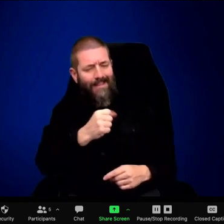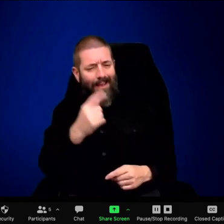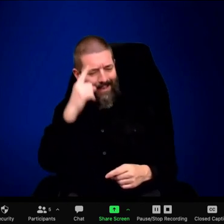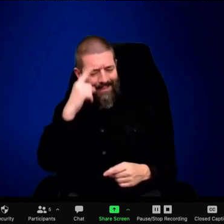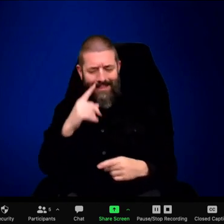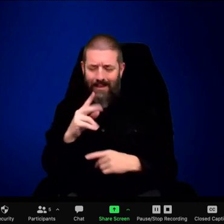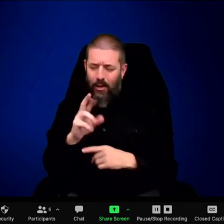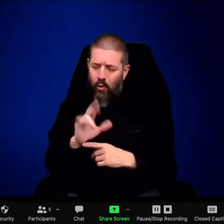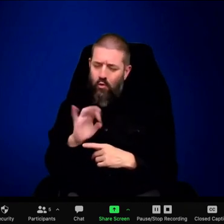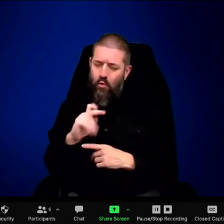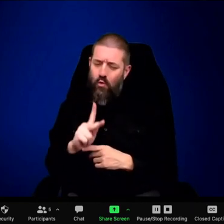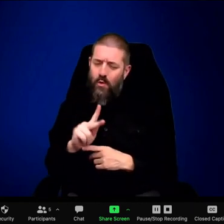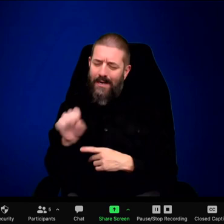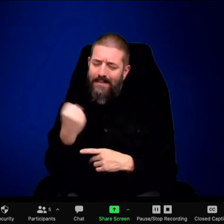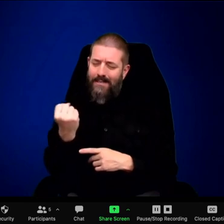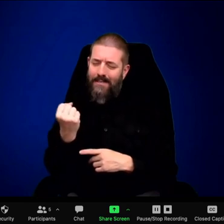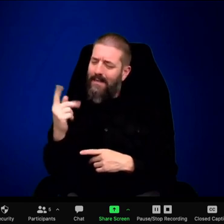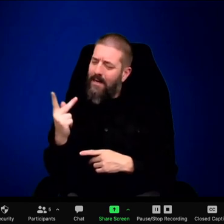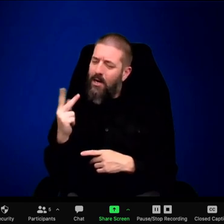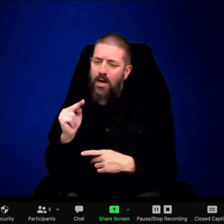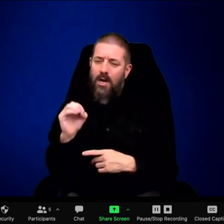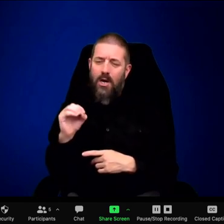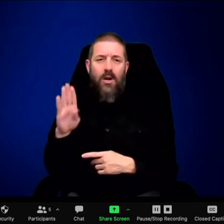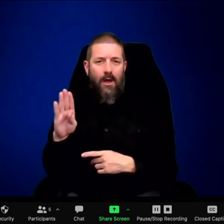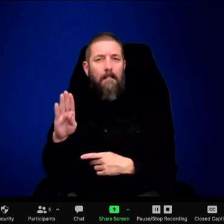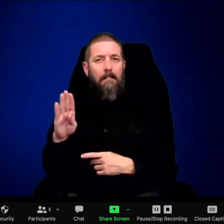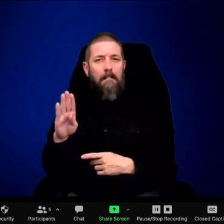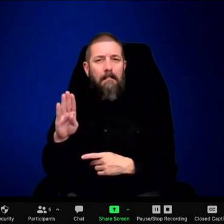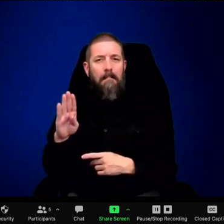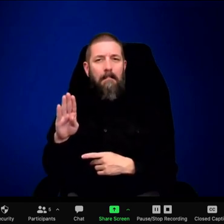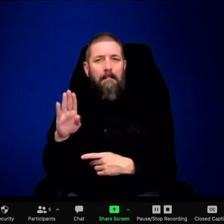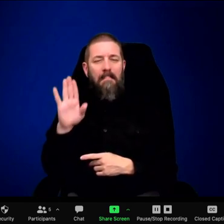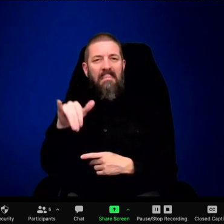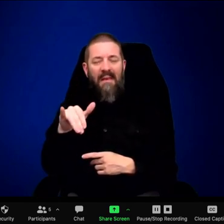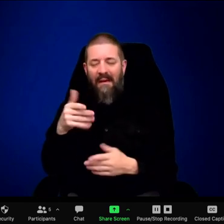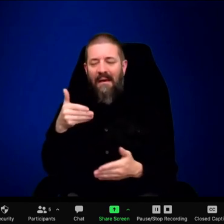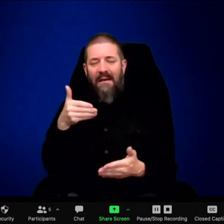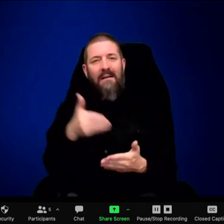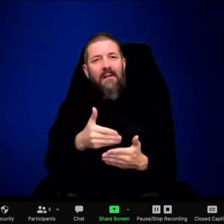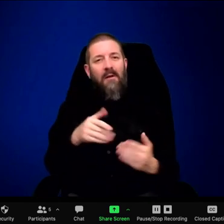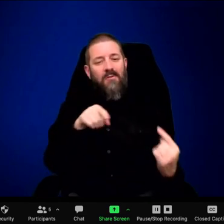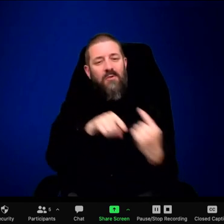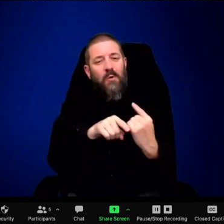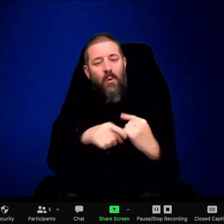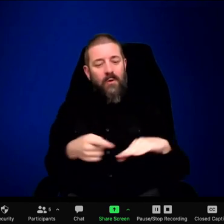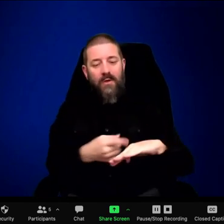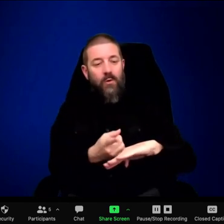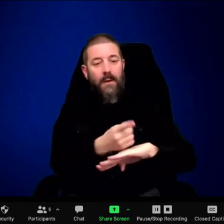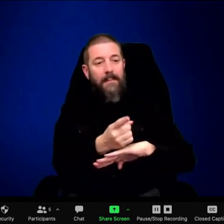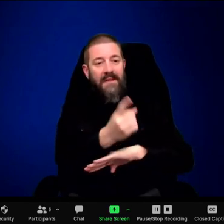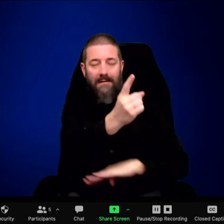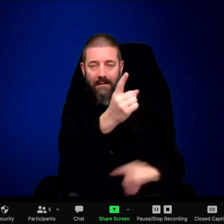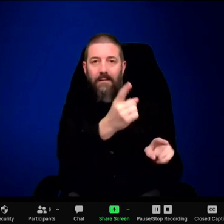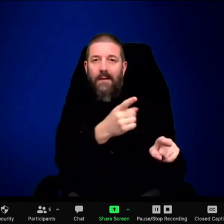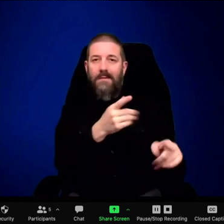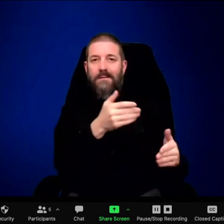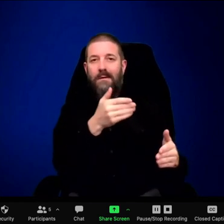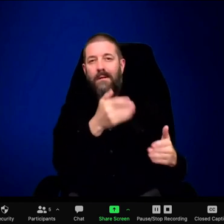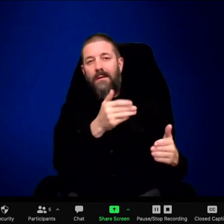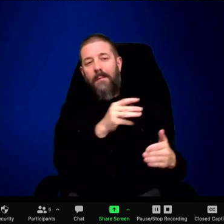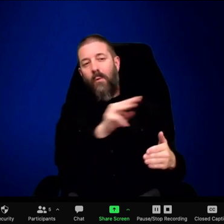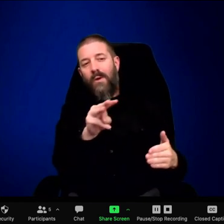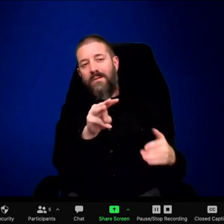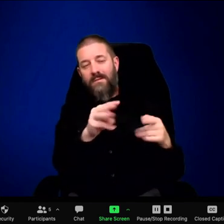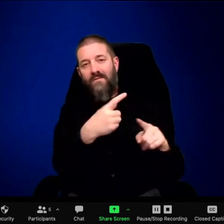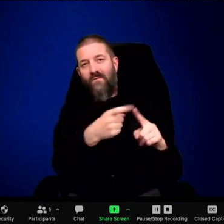kid, my prey search image would be things like hamburgers and hot dogs and things like that, but definitely not broccoli